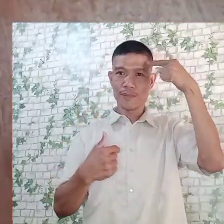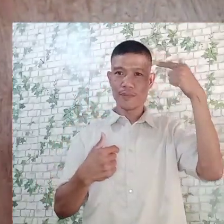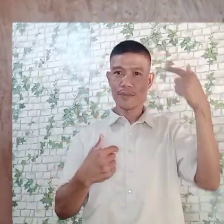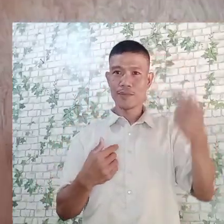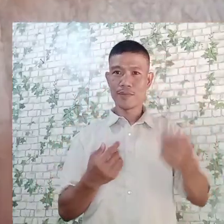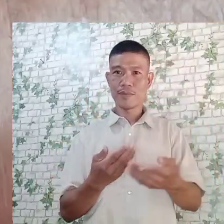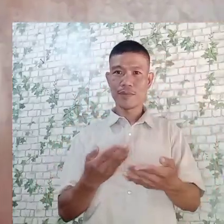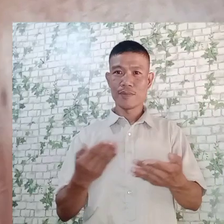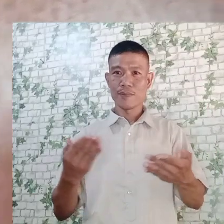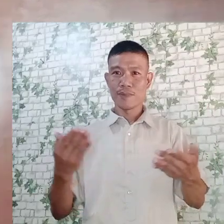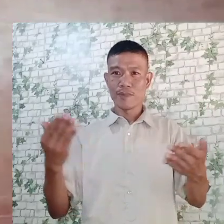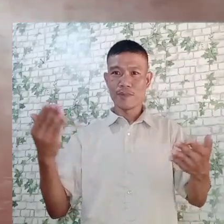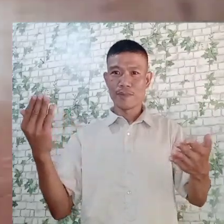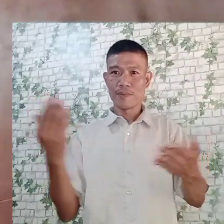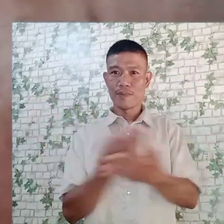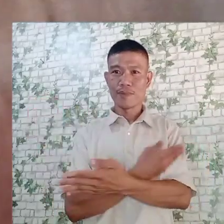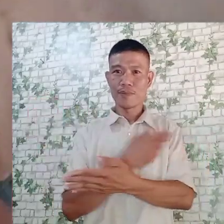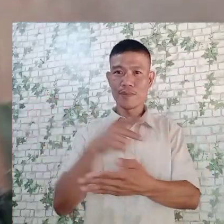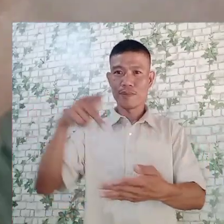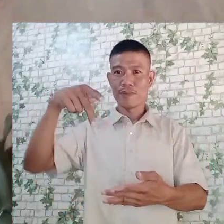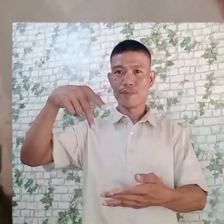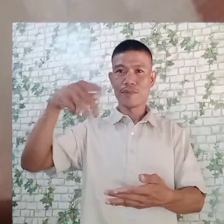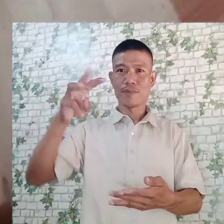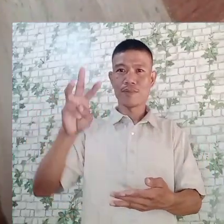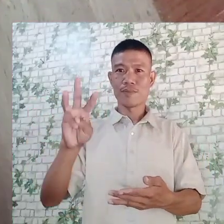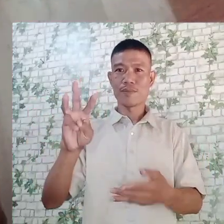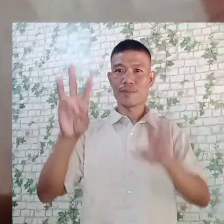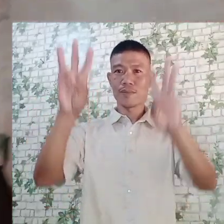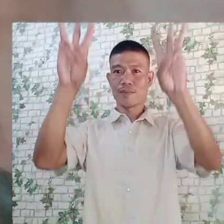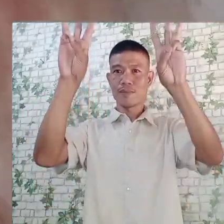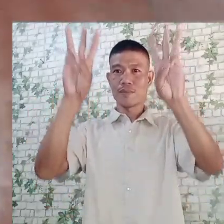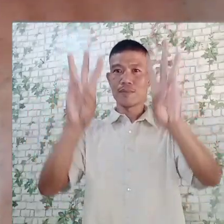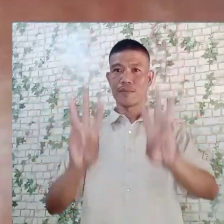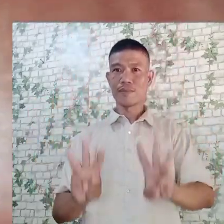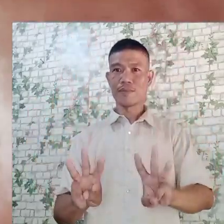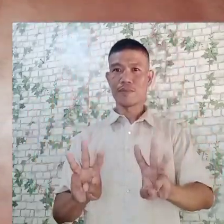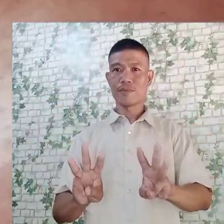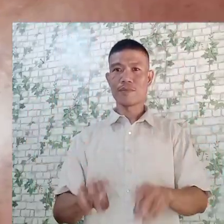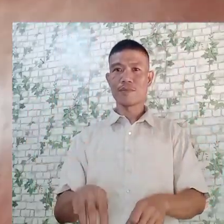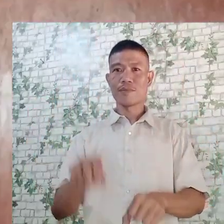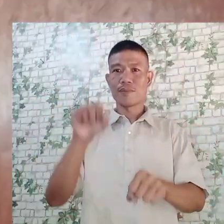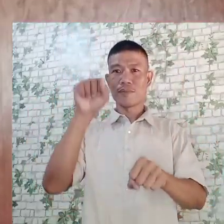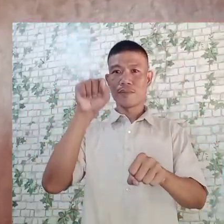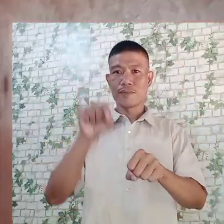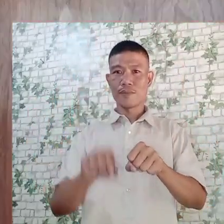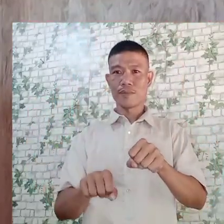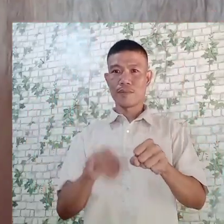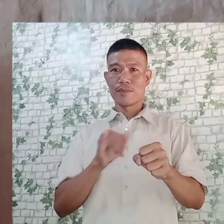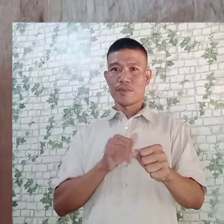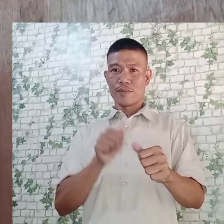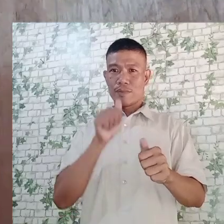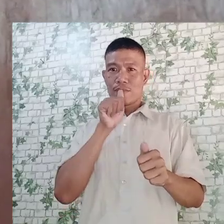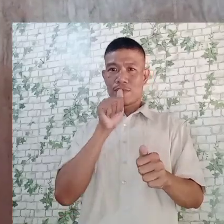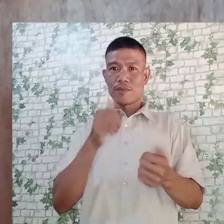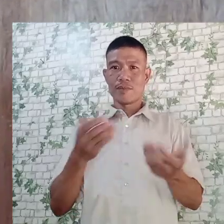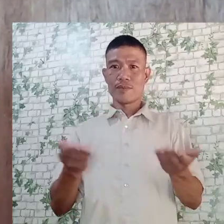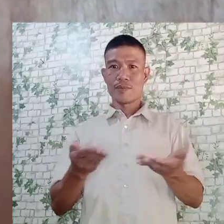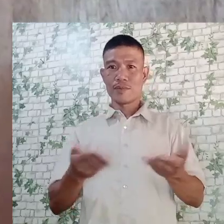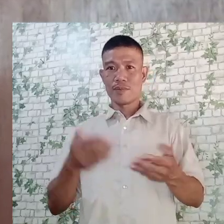just newly installed plywood walls. So I am here because I have